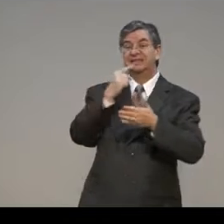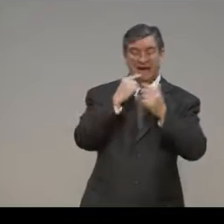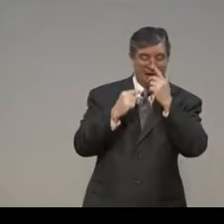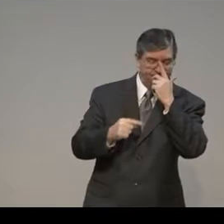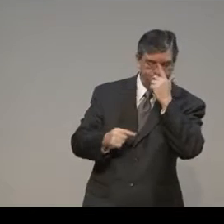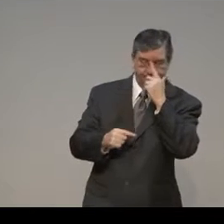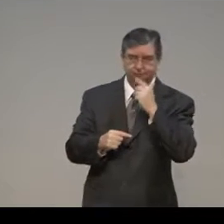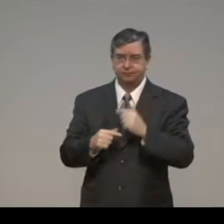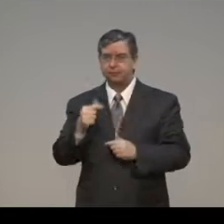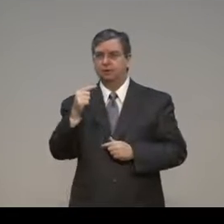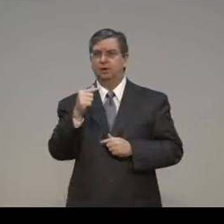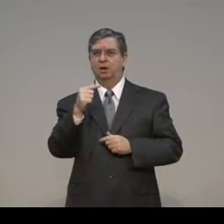Talks about a schoolmaster.